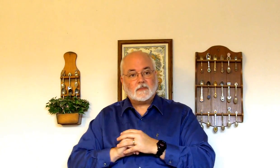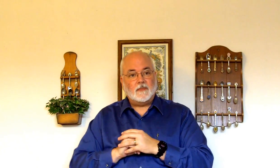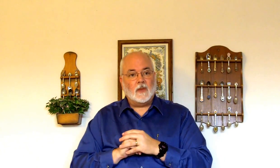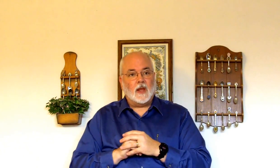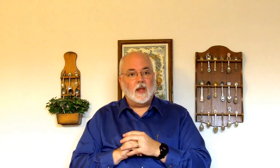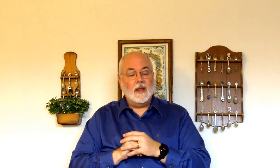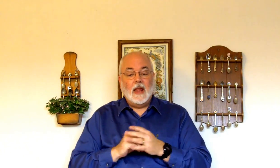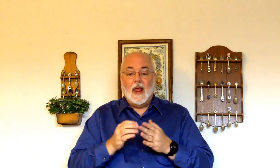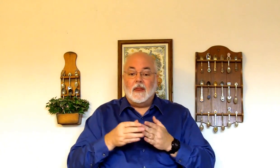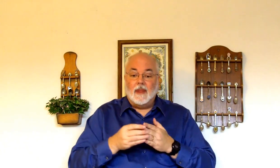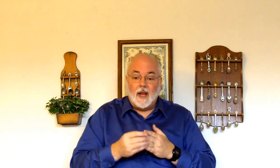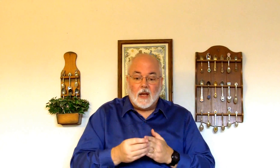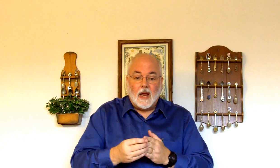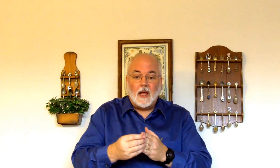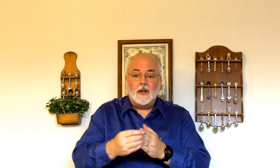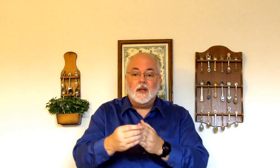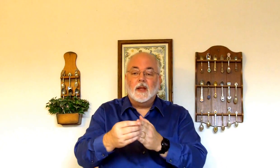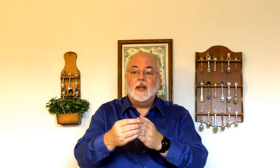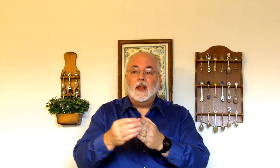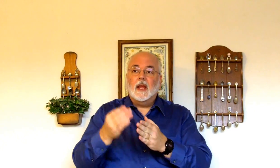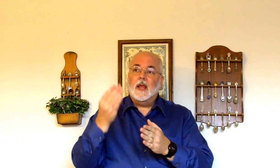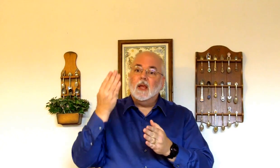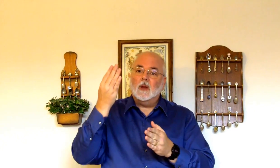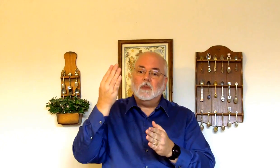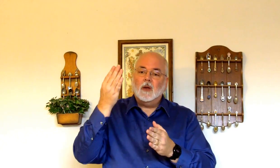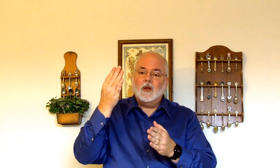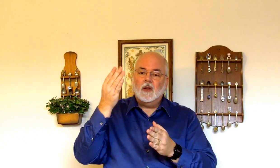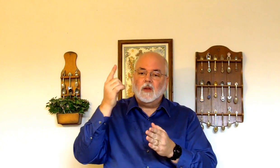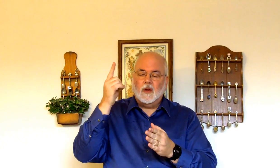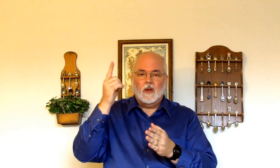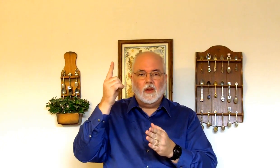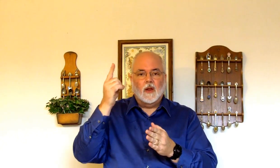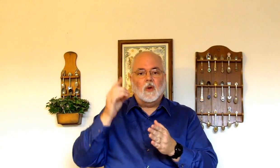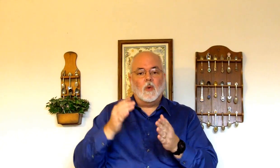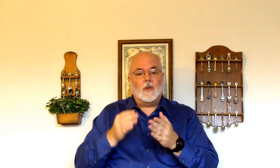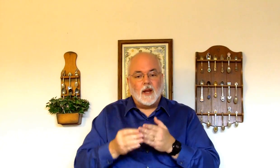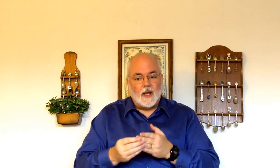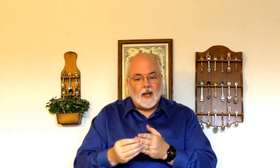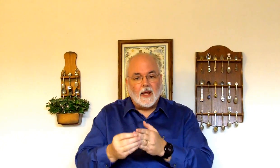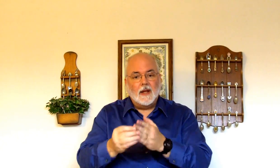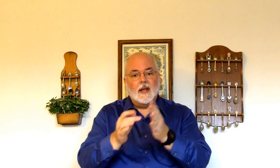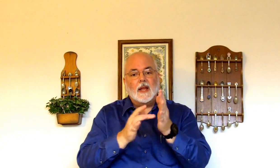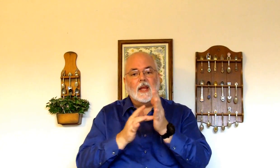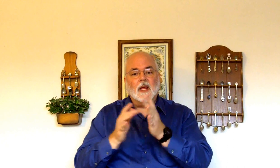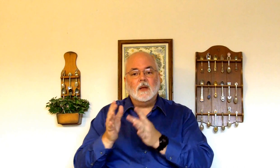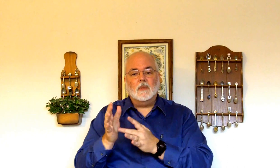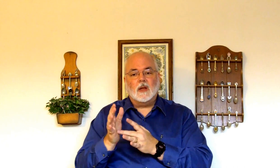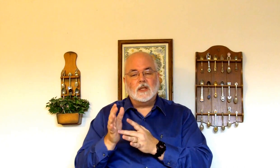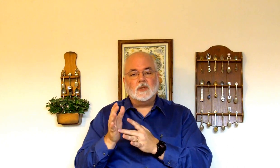Okay. They led him. Or, they led him. Let's do